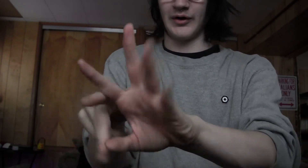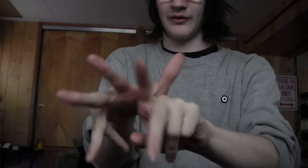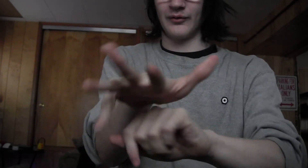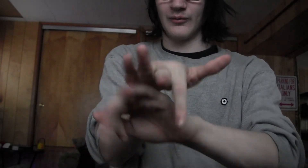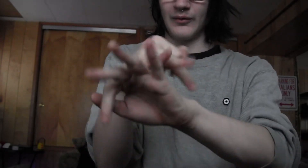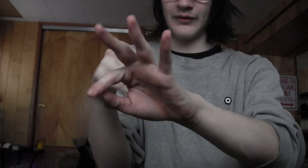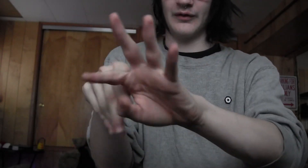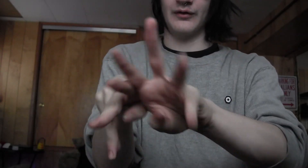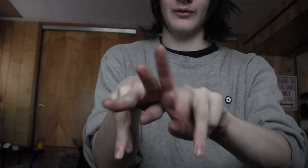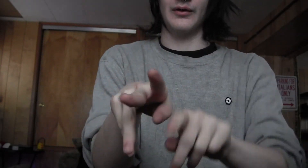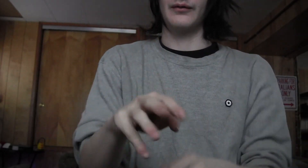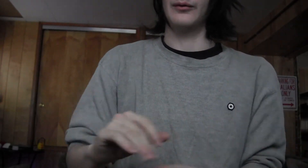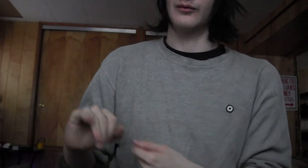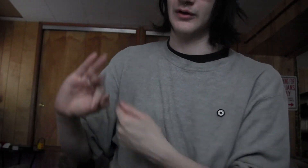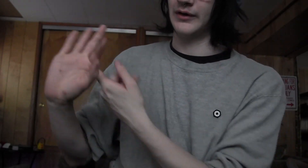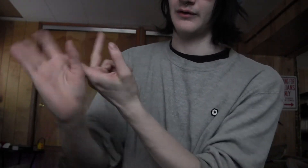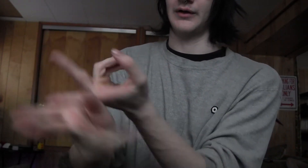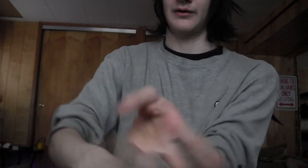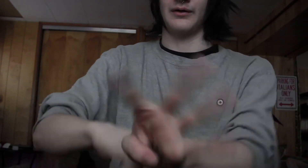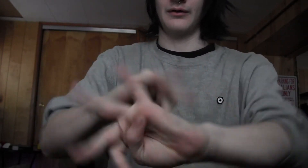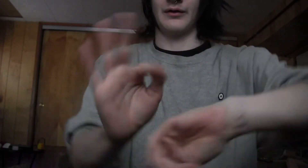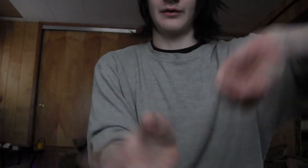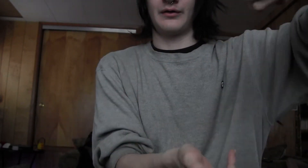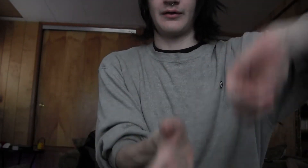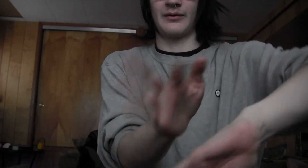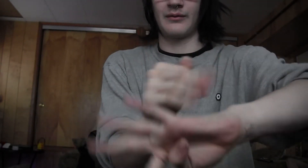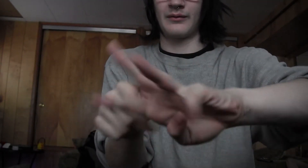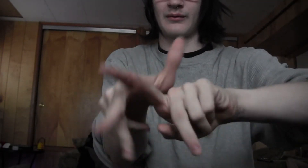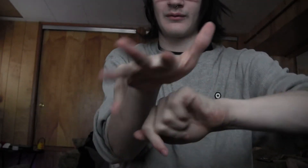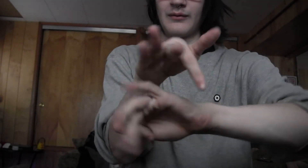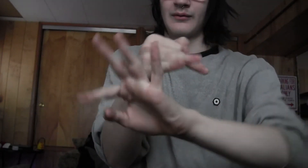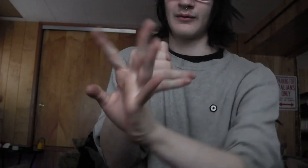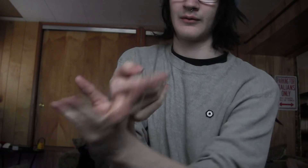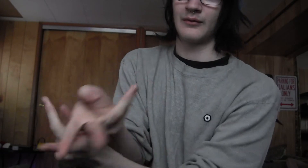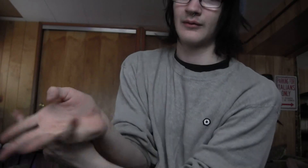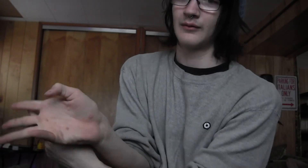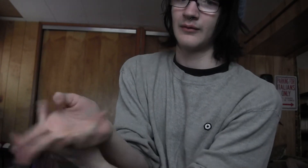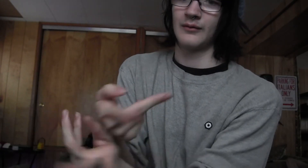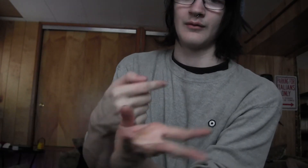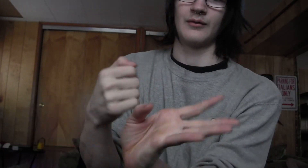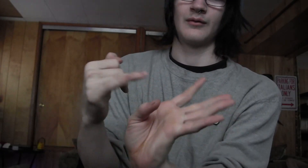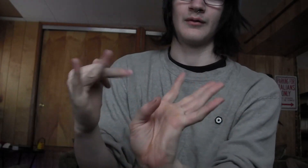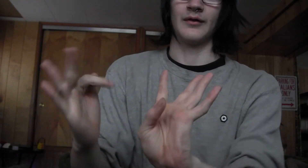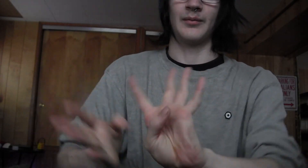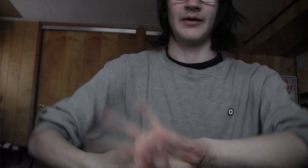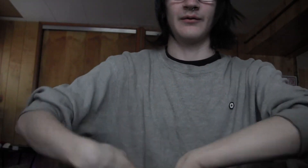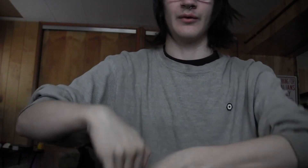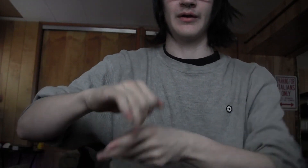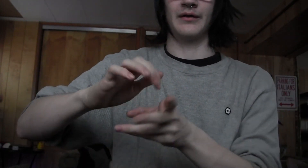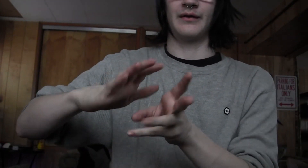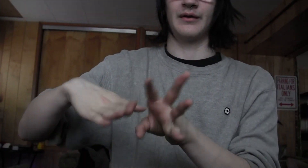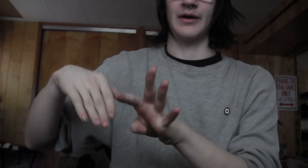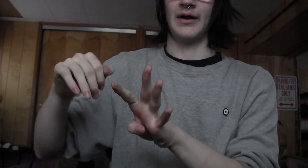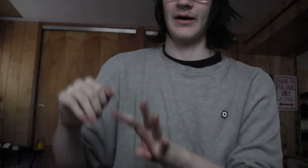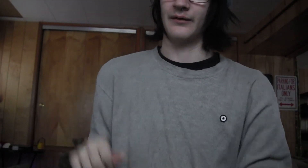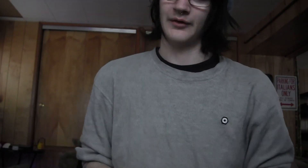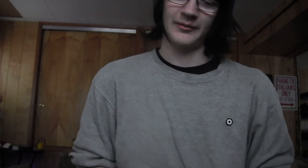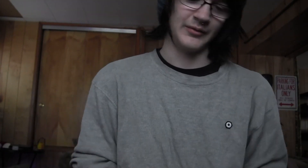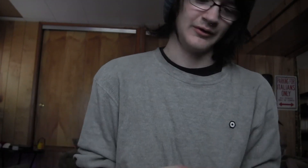other rolls into it if you want like you can just there's plenty of ways to get out of it but